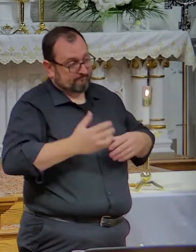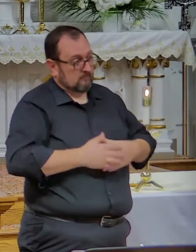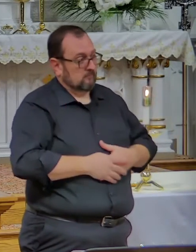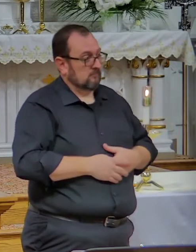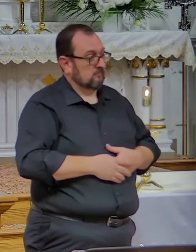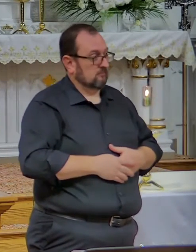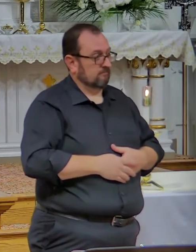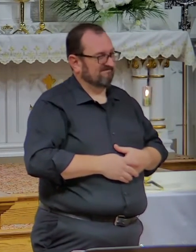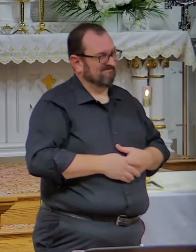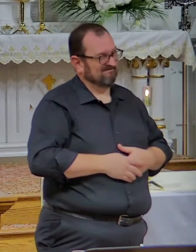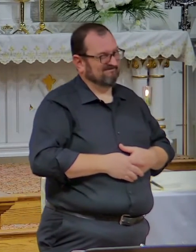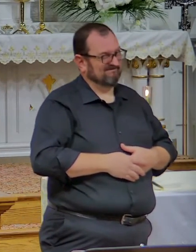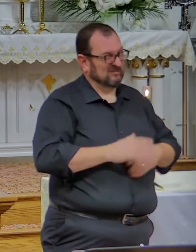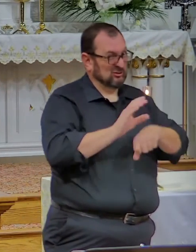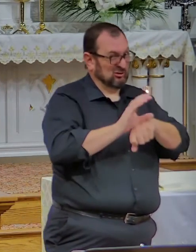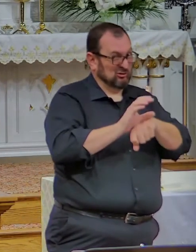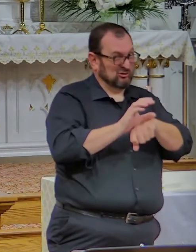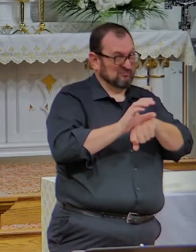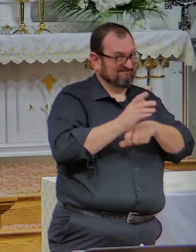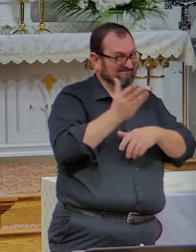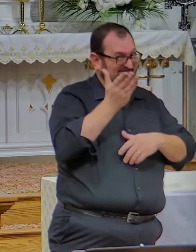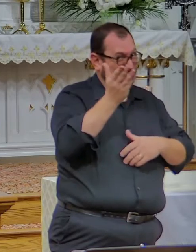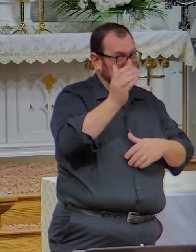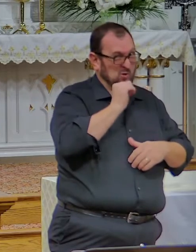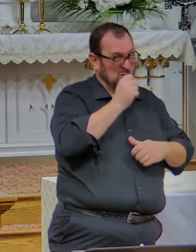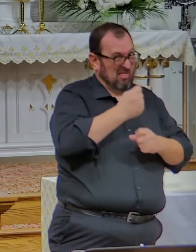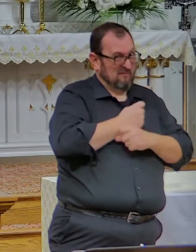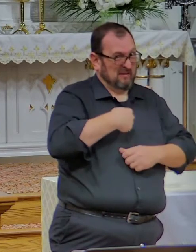You don't love me.